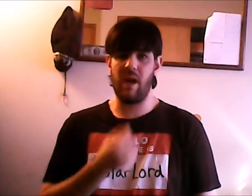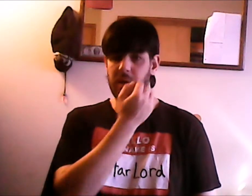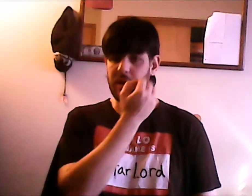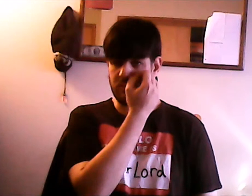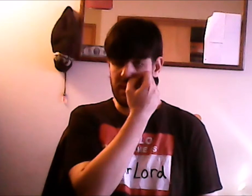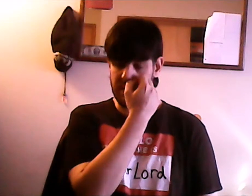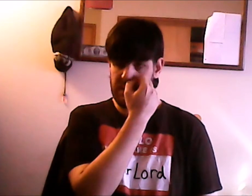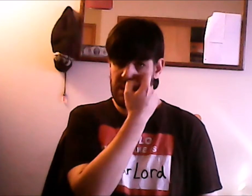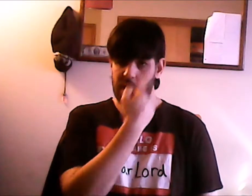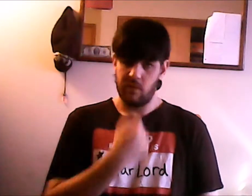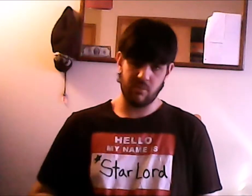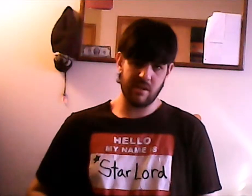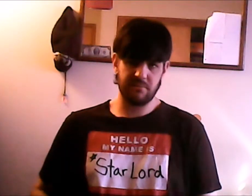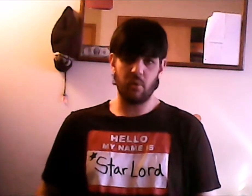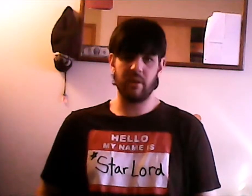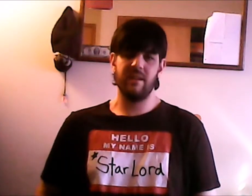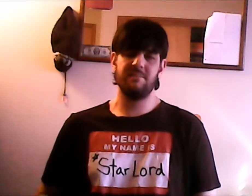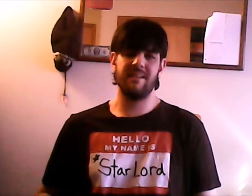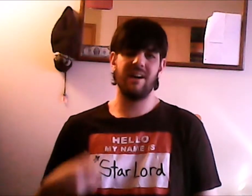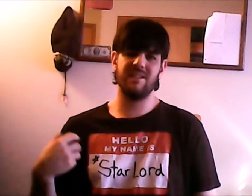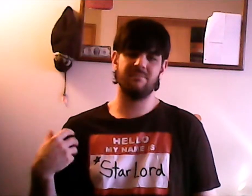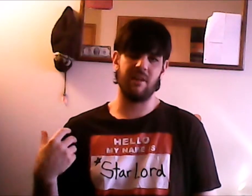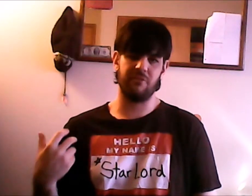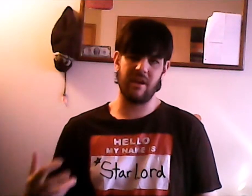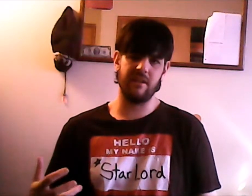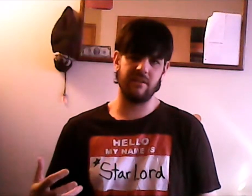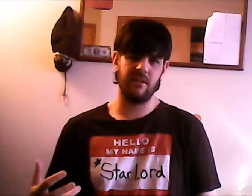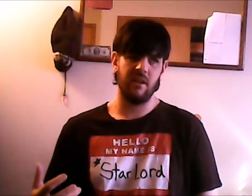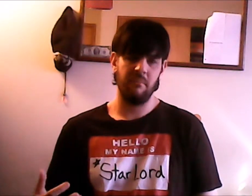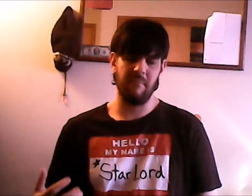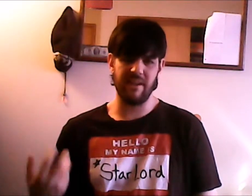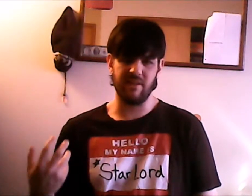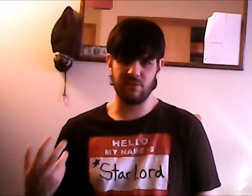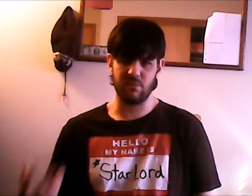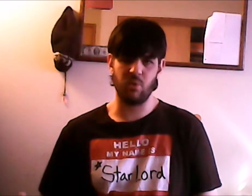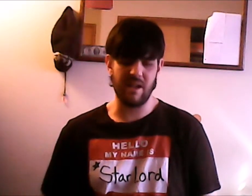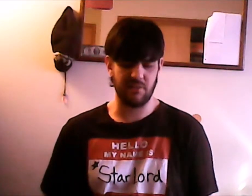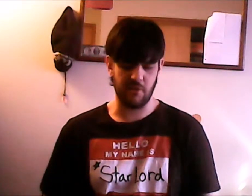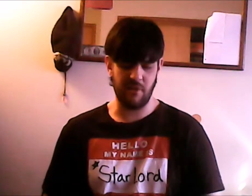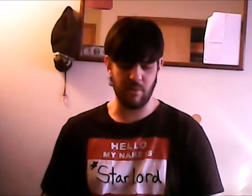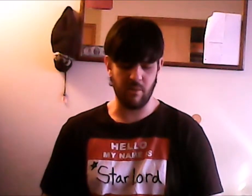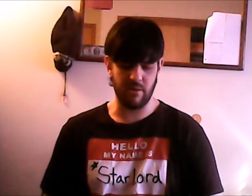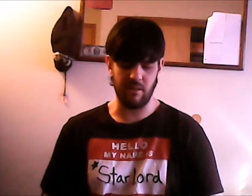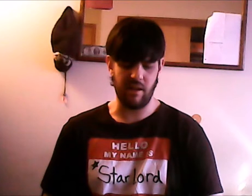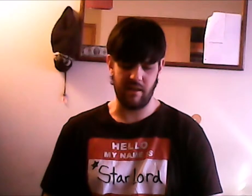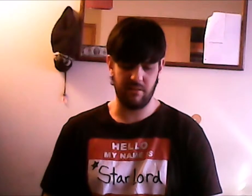the way by Nirvana the reason for it is because my friend made this request for February like